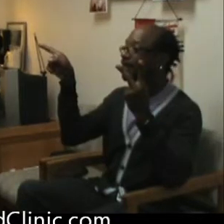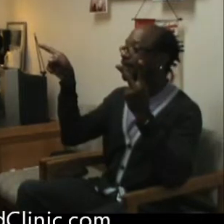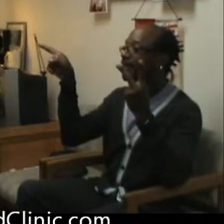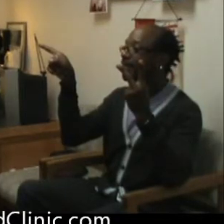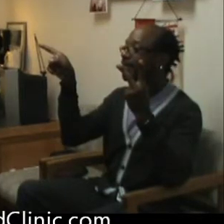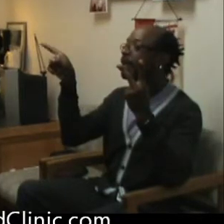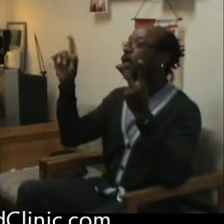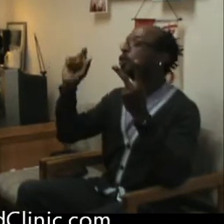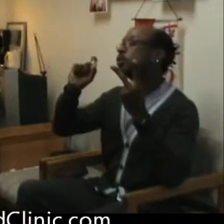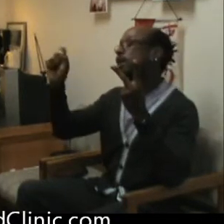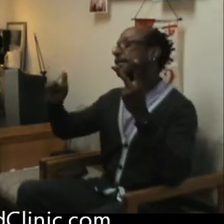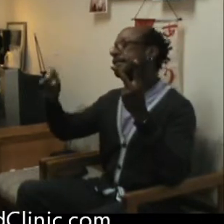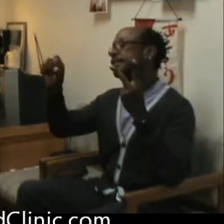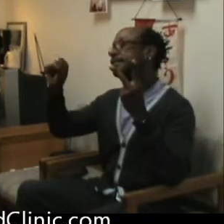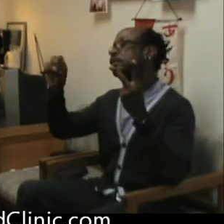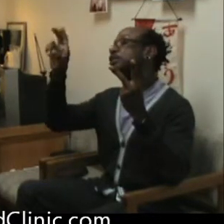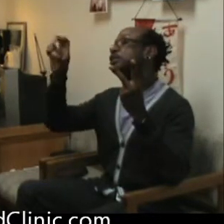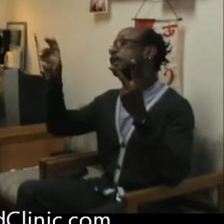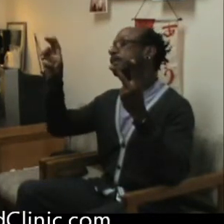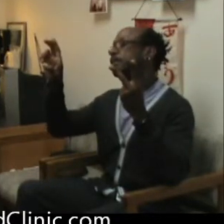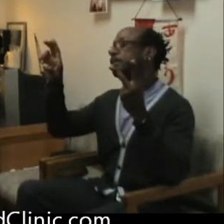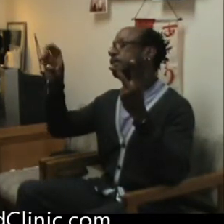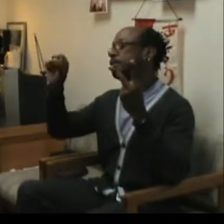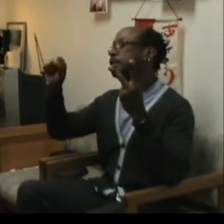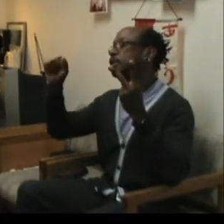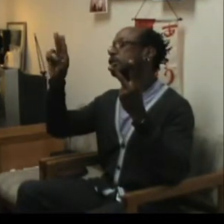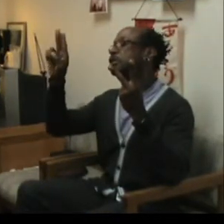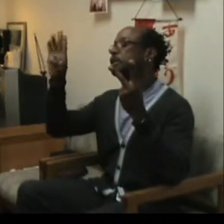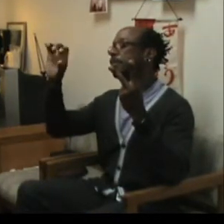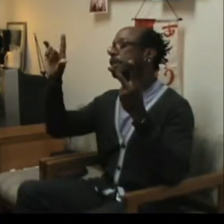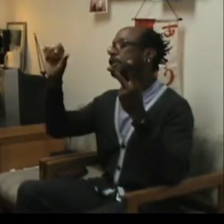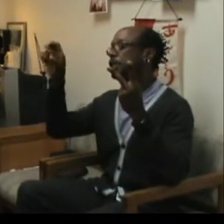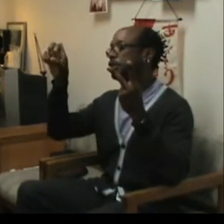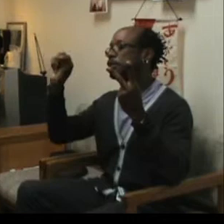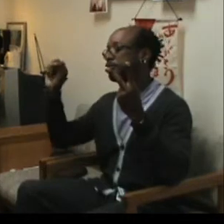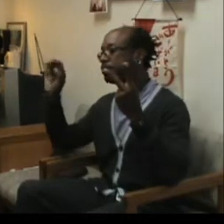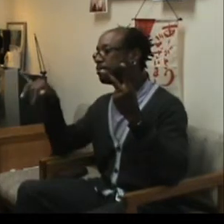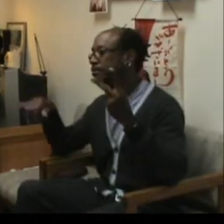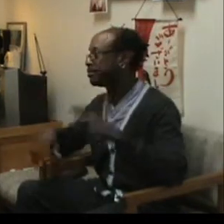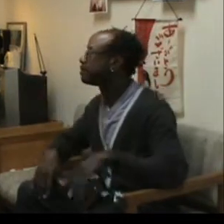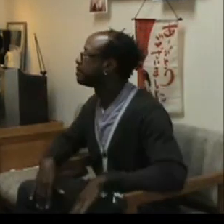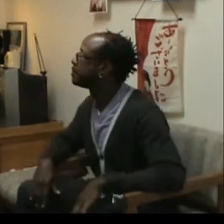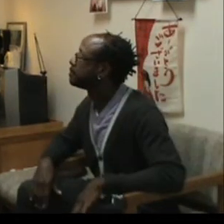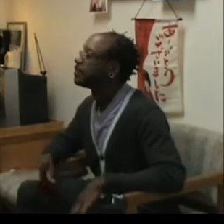put it in the subluxation, the bone that would cause the dysfunction. Yeah.